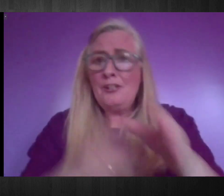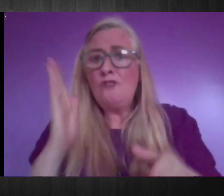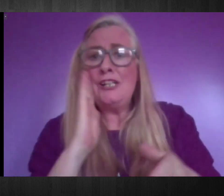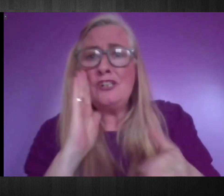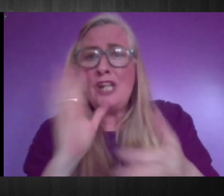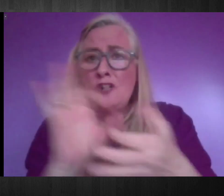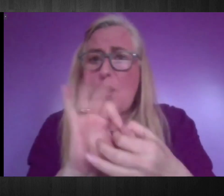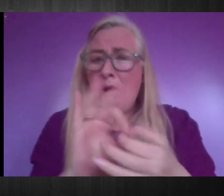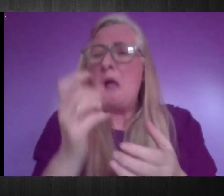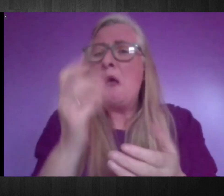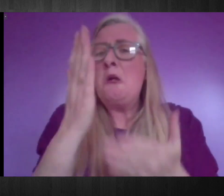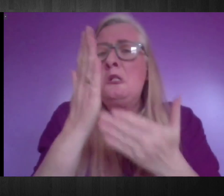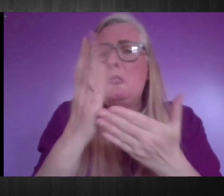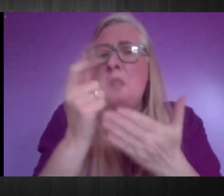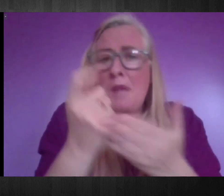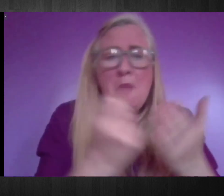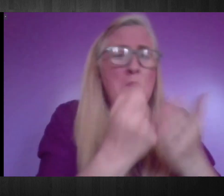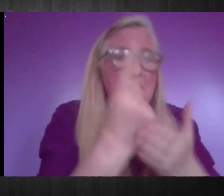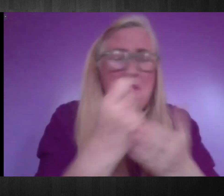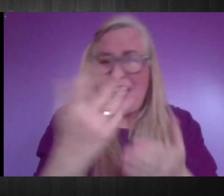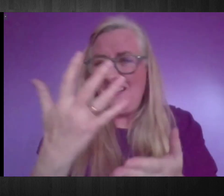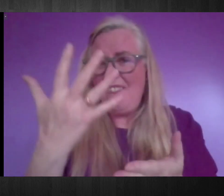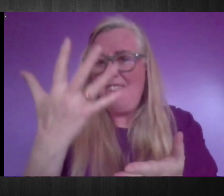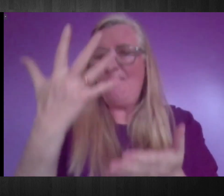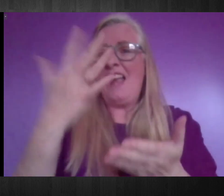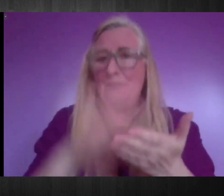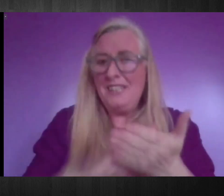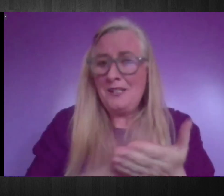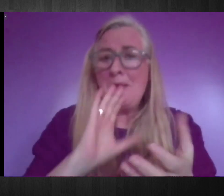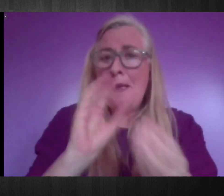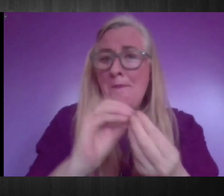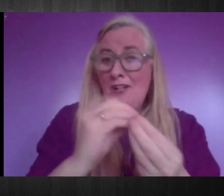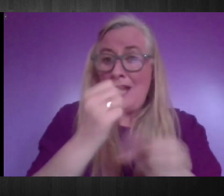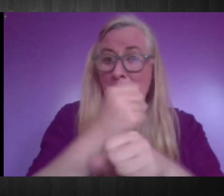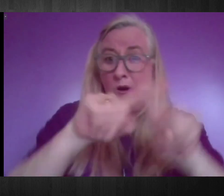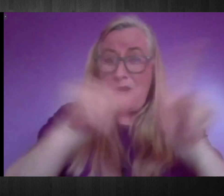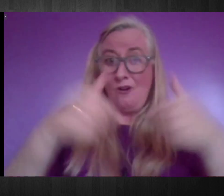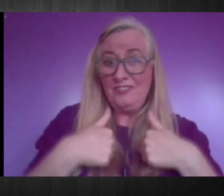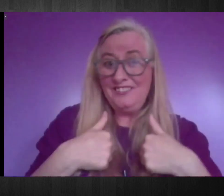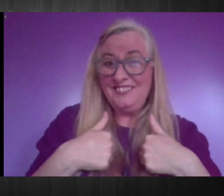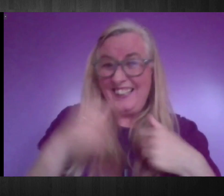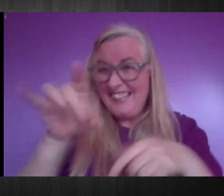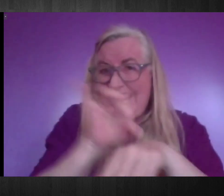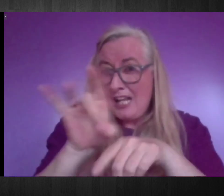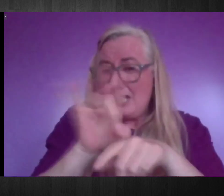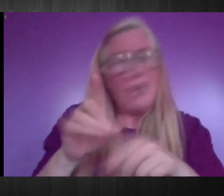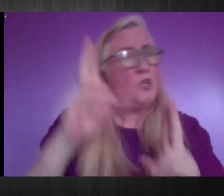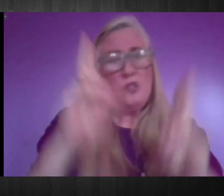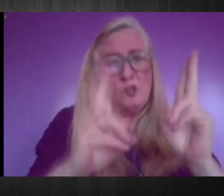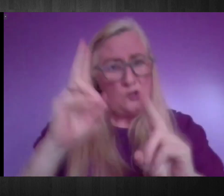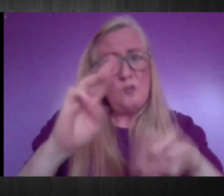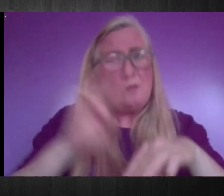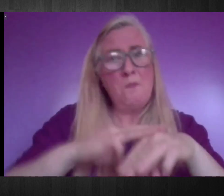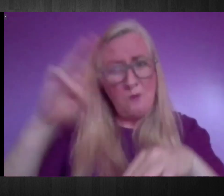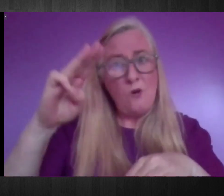mentioned, a bit, it was only a five-minute, like, thing. So there should be more. There's